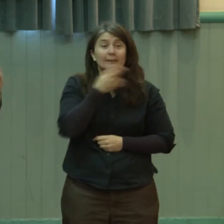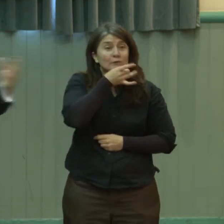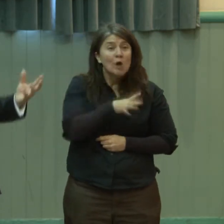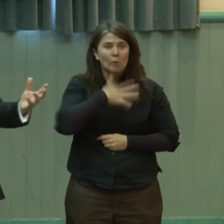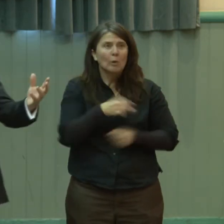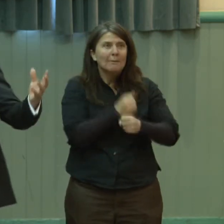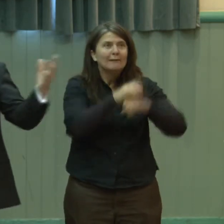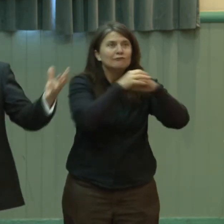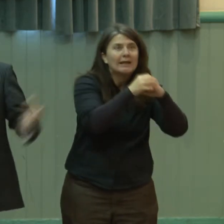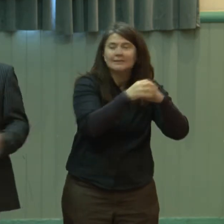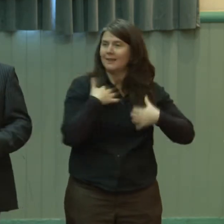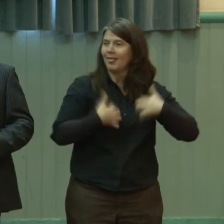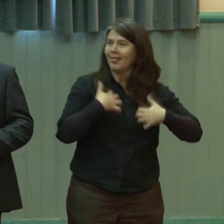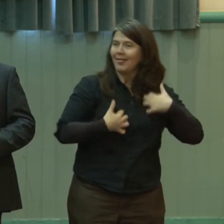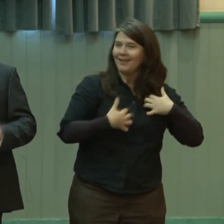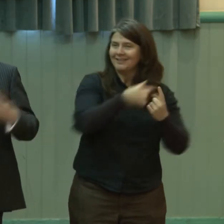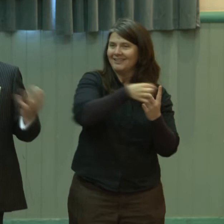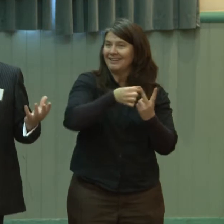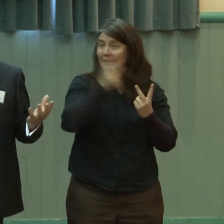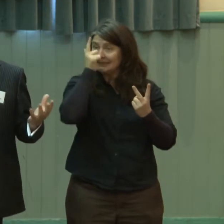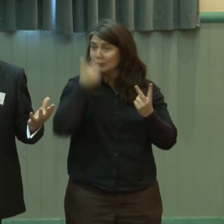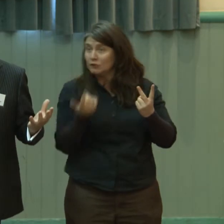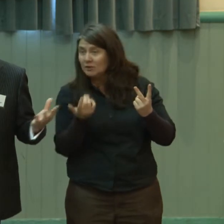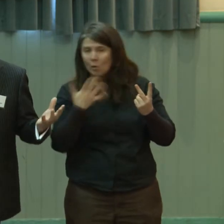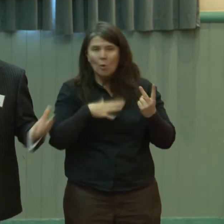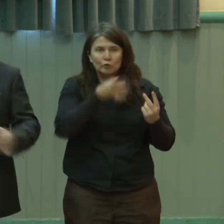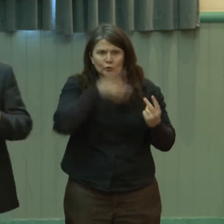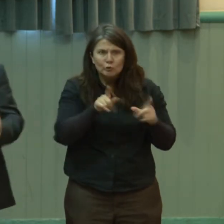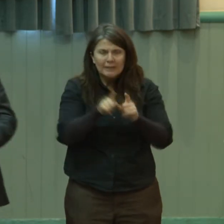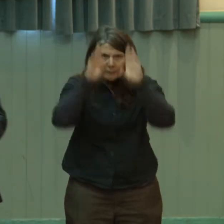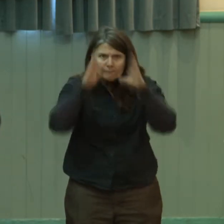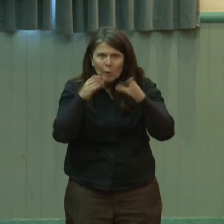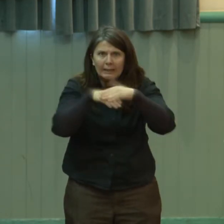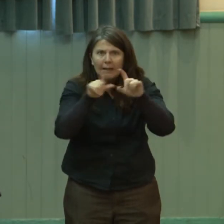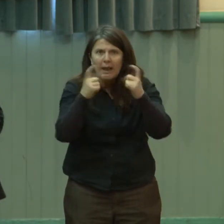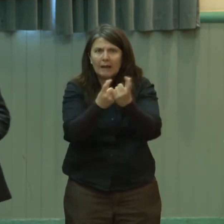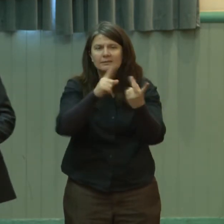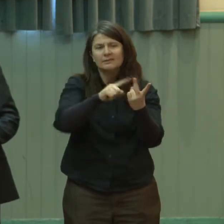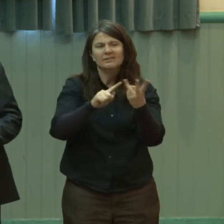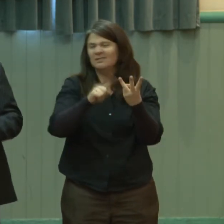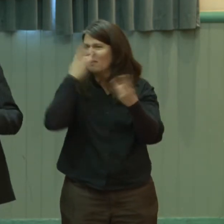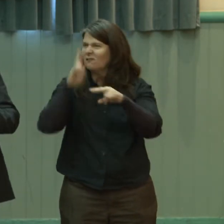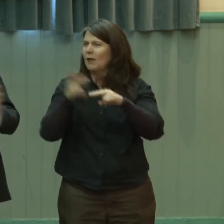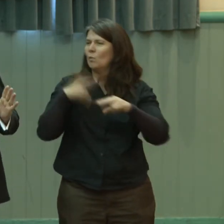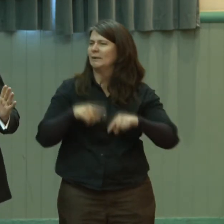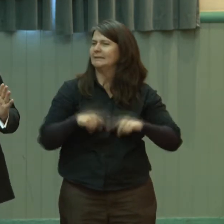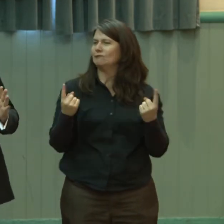the children to be paying attention in class or something. And the parent will often want something different. So then you